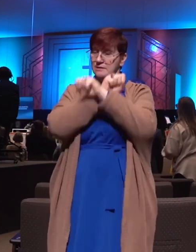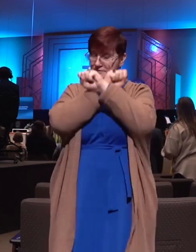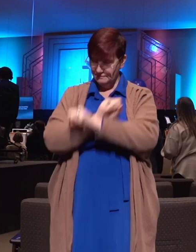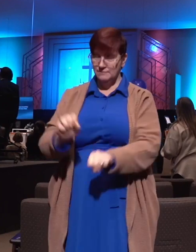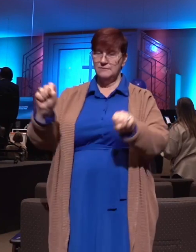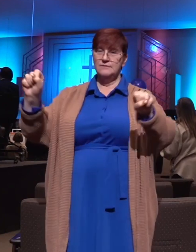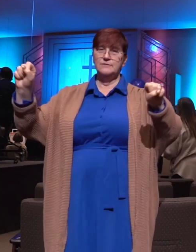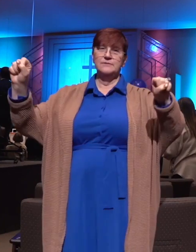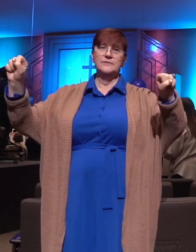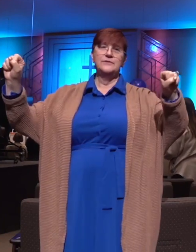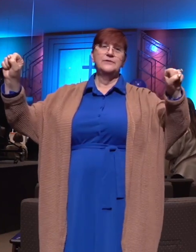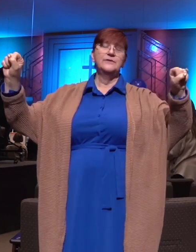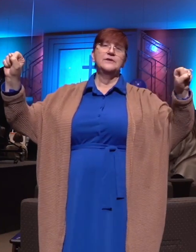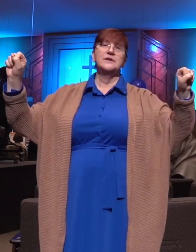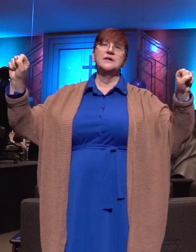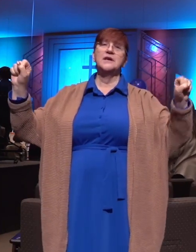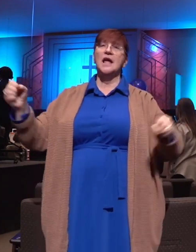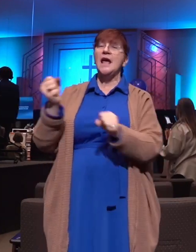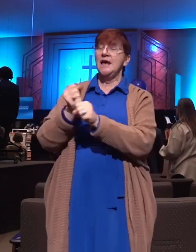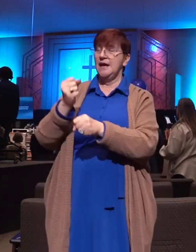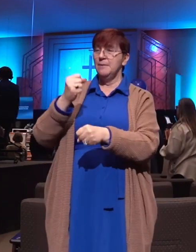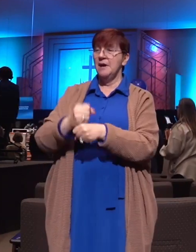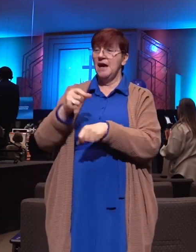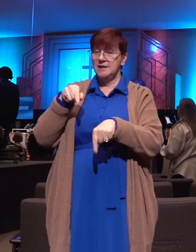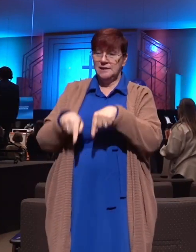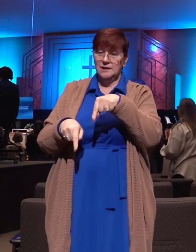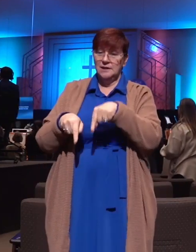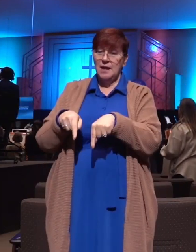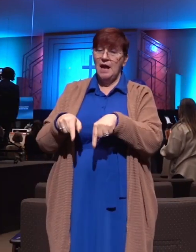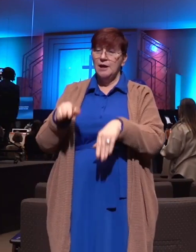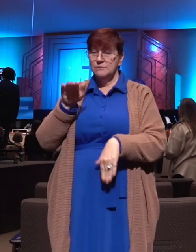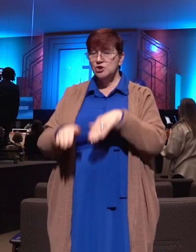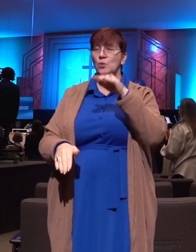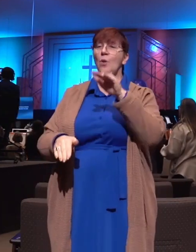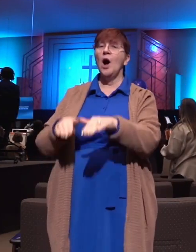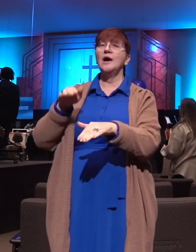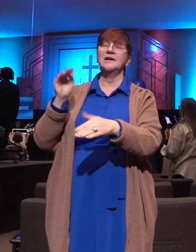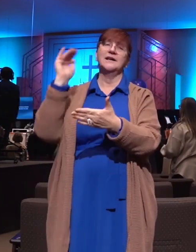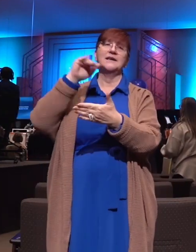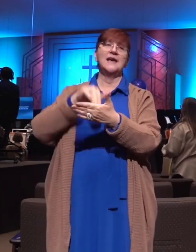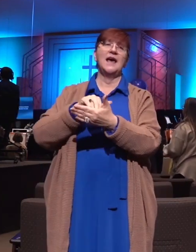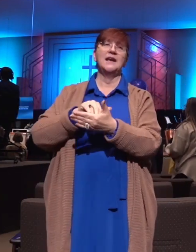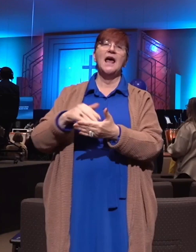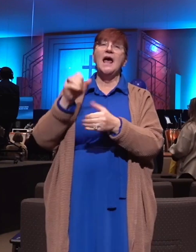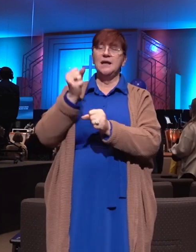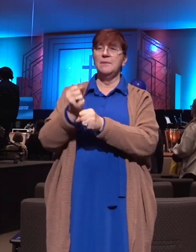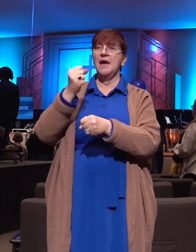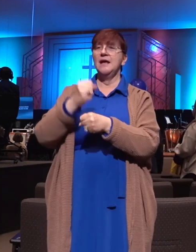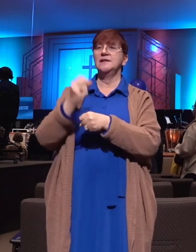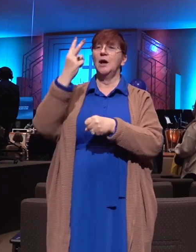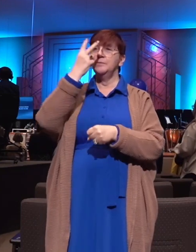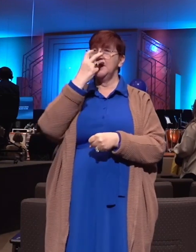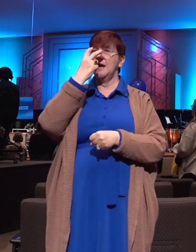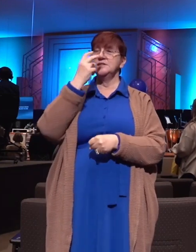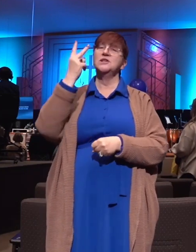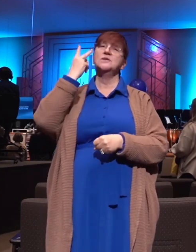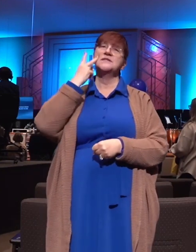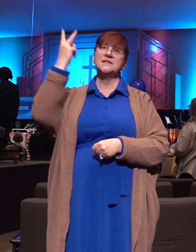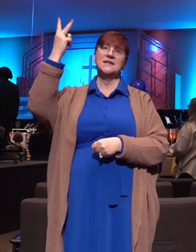the captive free he made the lame to walk again and he caused the blind to see